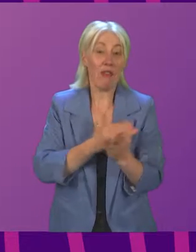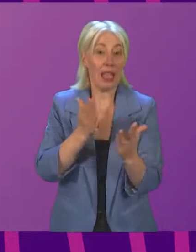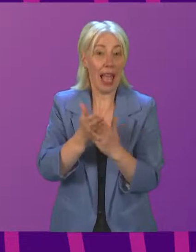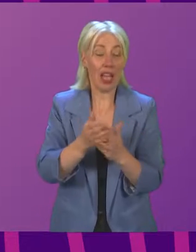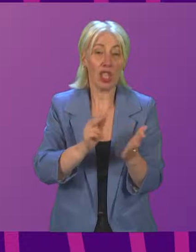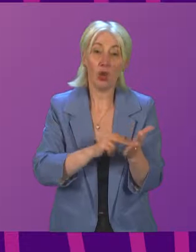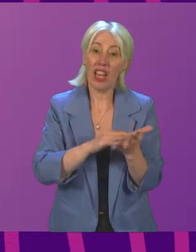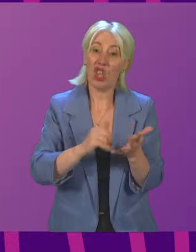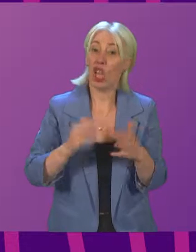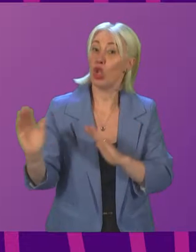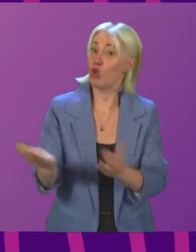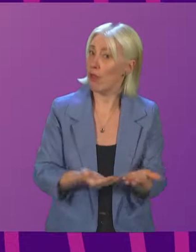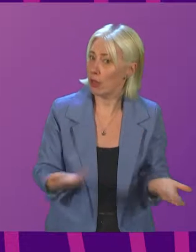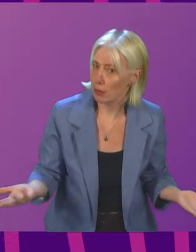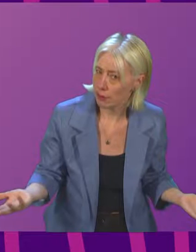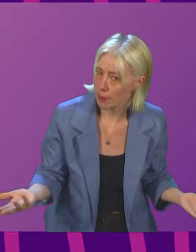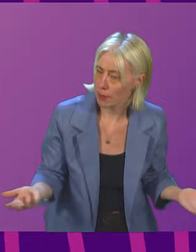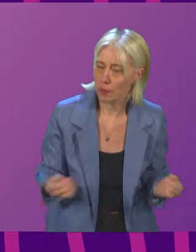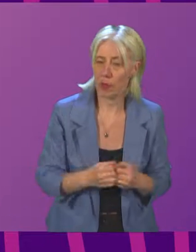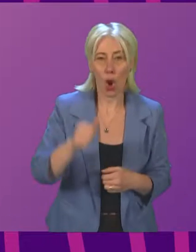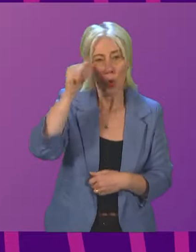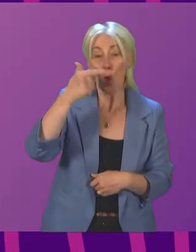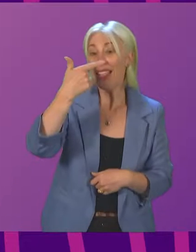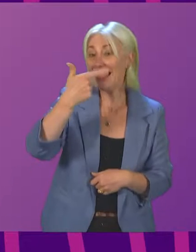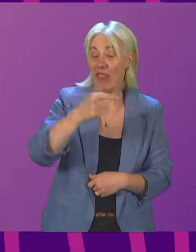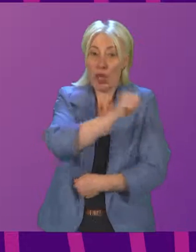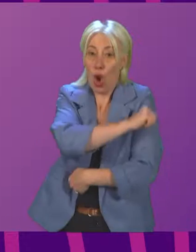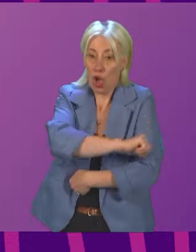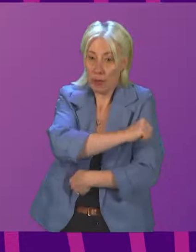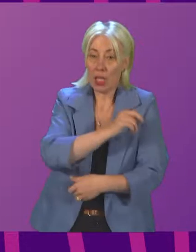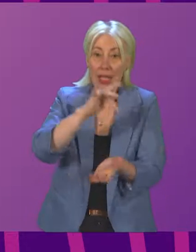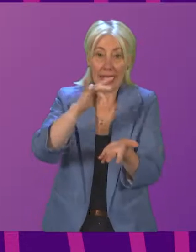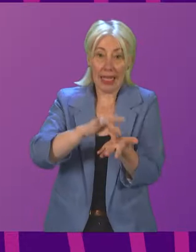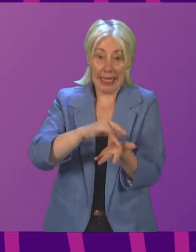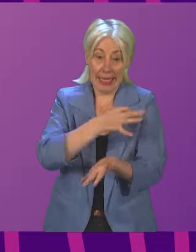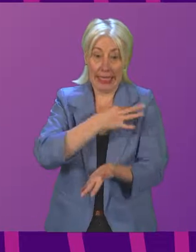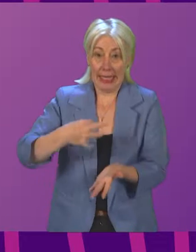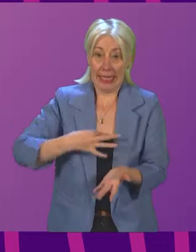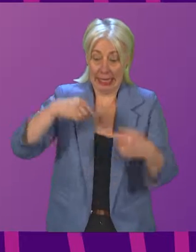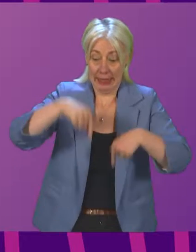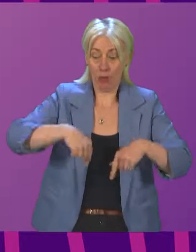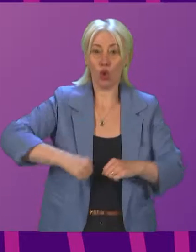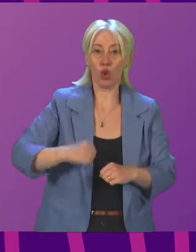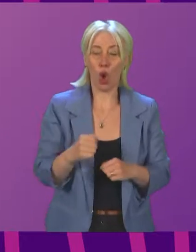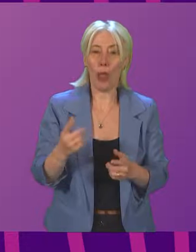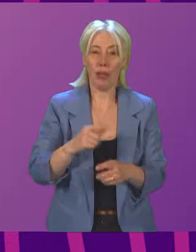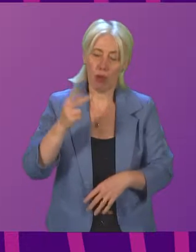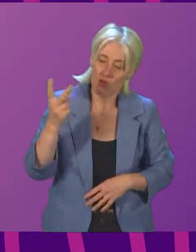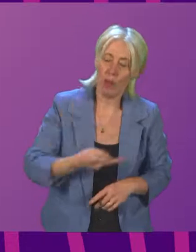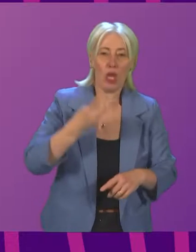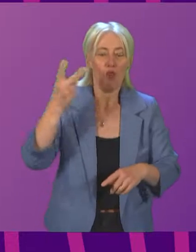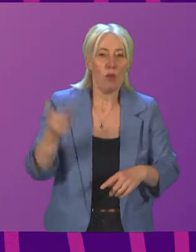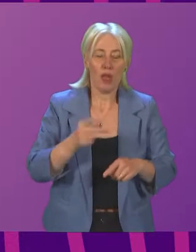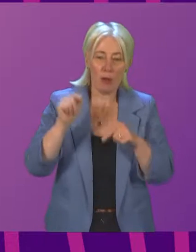NHS services? We know that seven hospitals and clinics in Scotland have been repeatedly targeted.